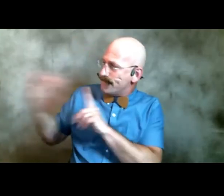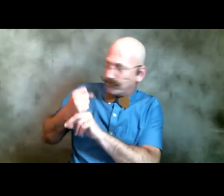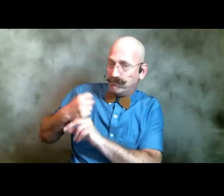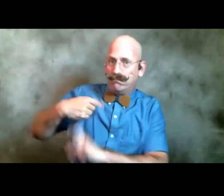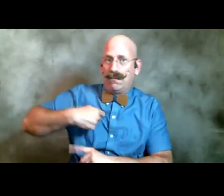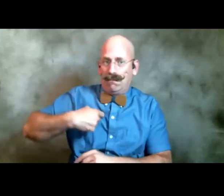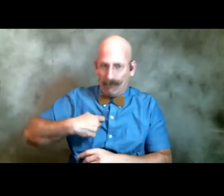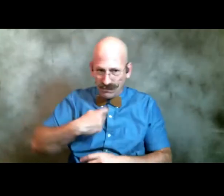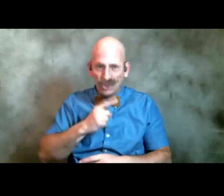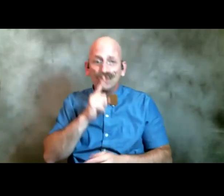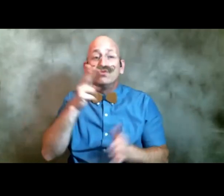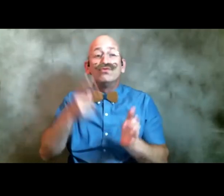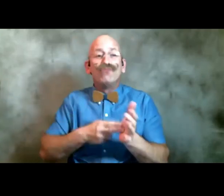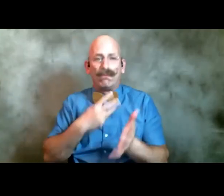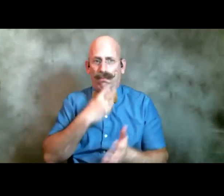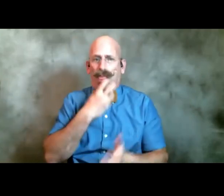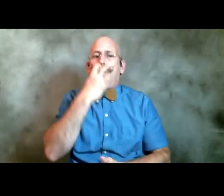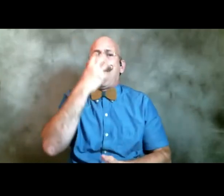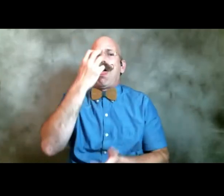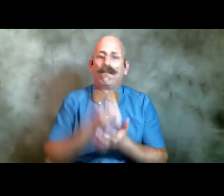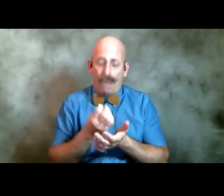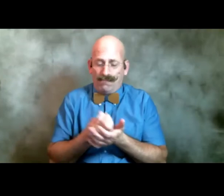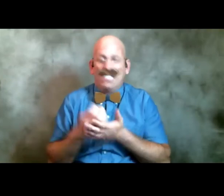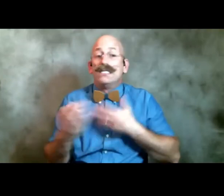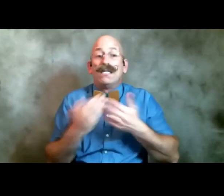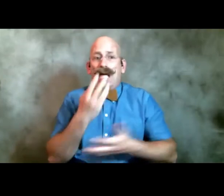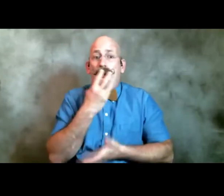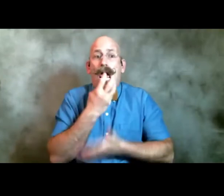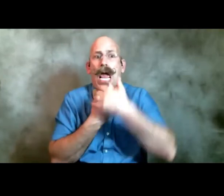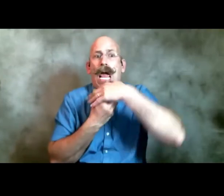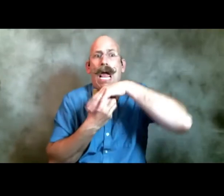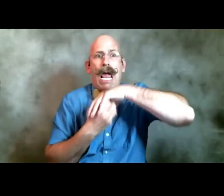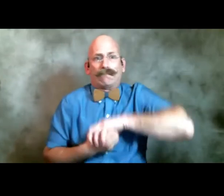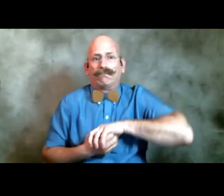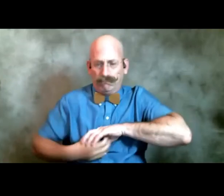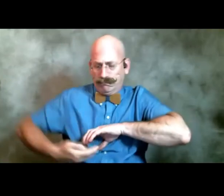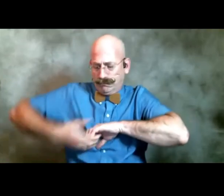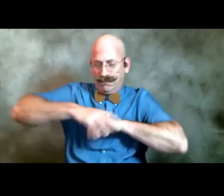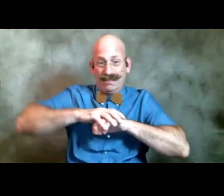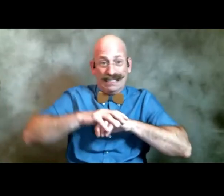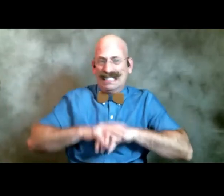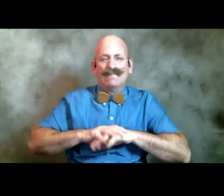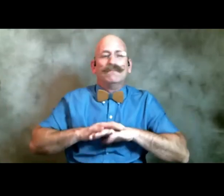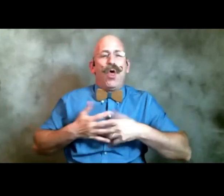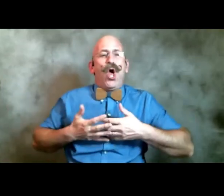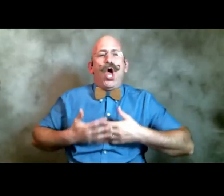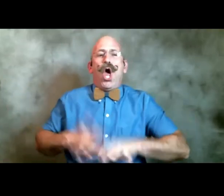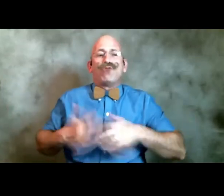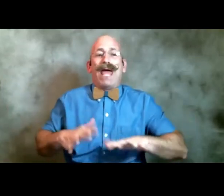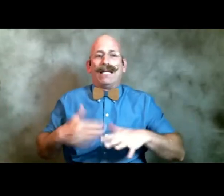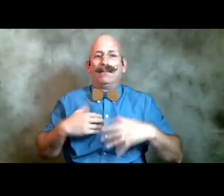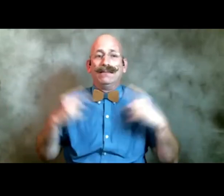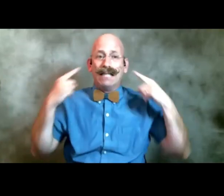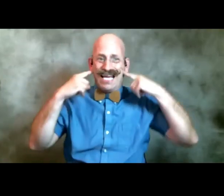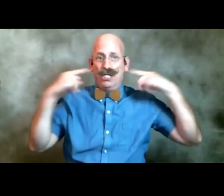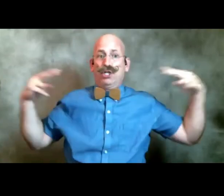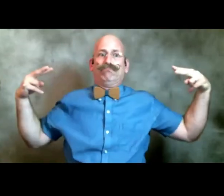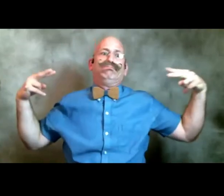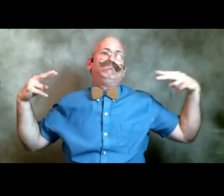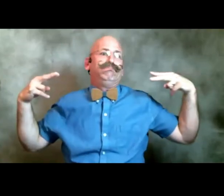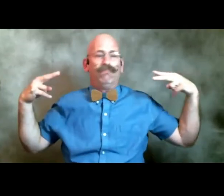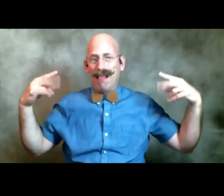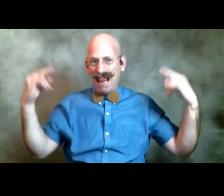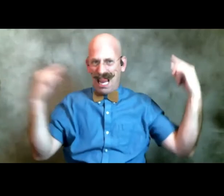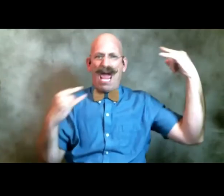bit of truth no matter how you scrape with your fingers to cover it already you hear them laughing with your